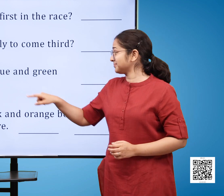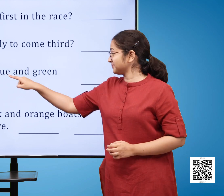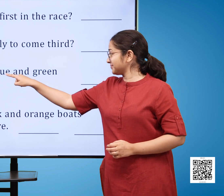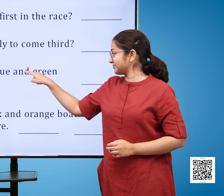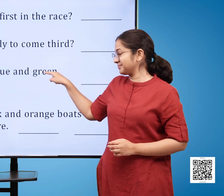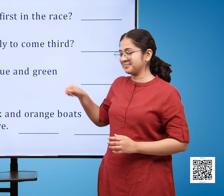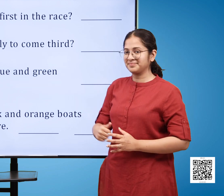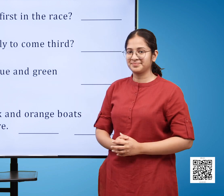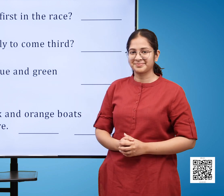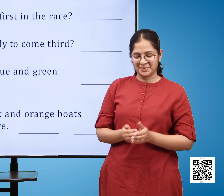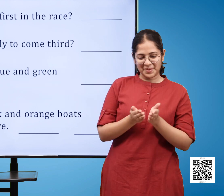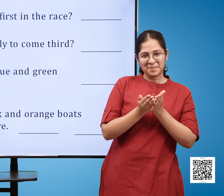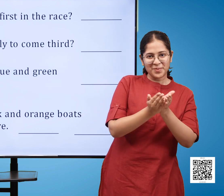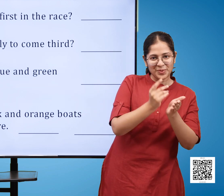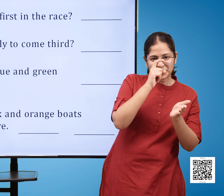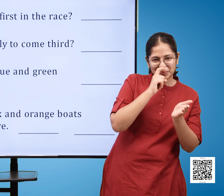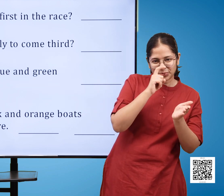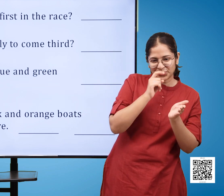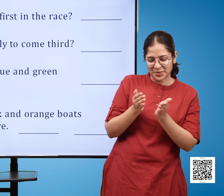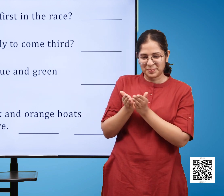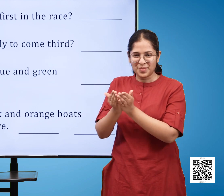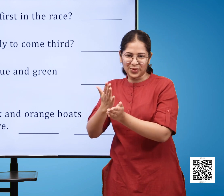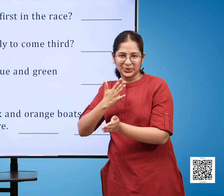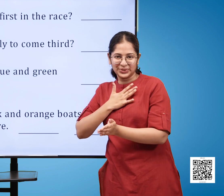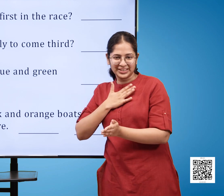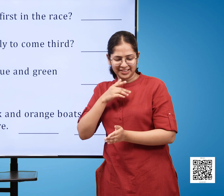C At which positions are blue and green boats